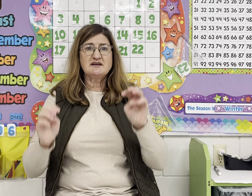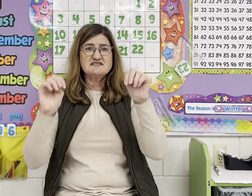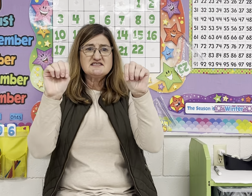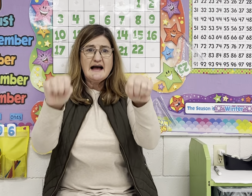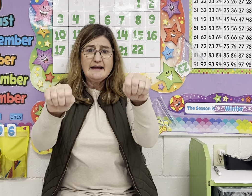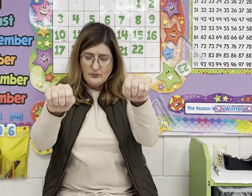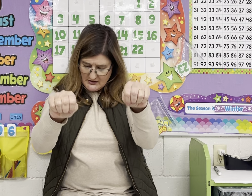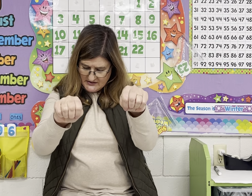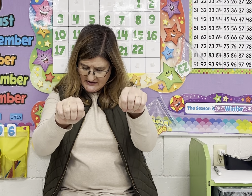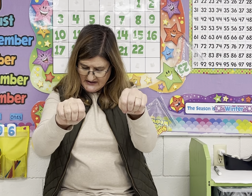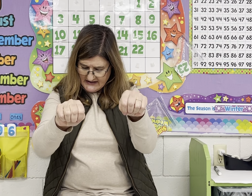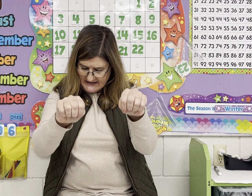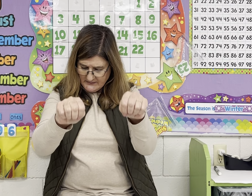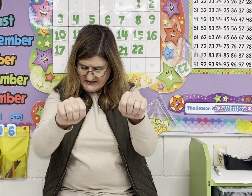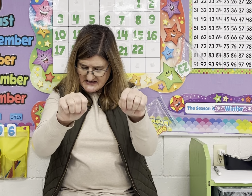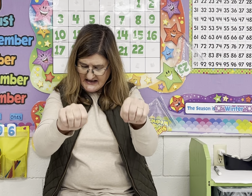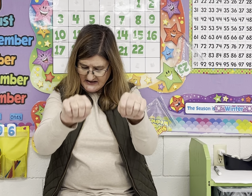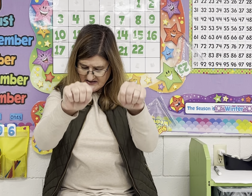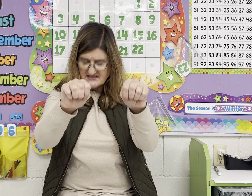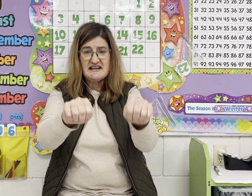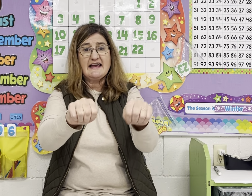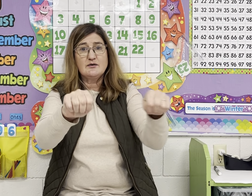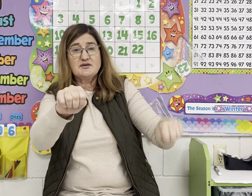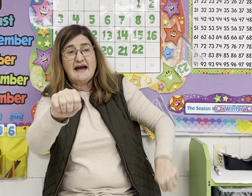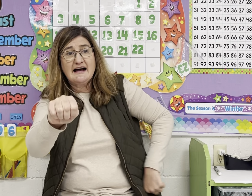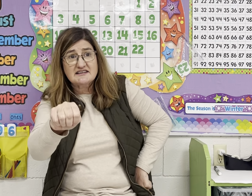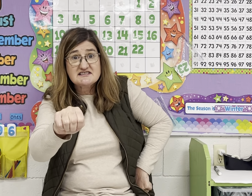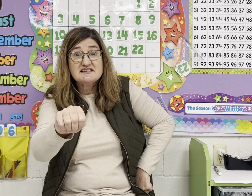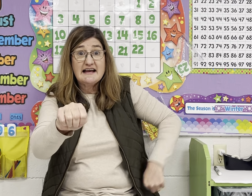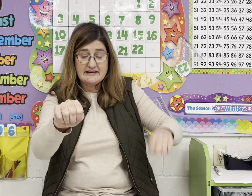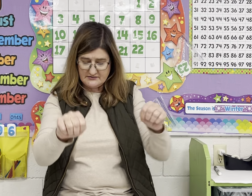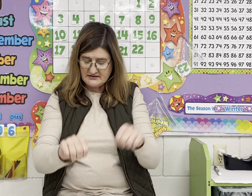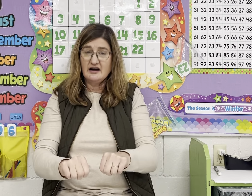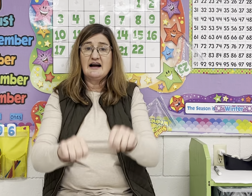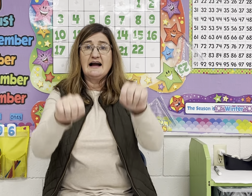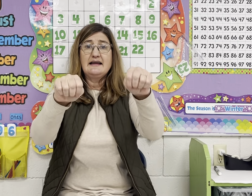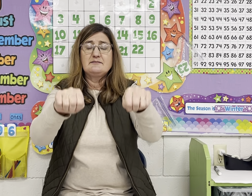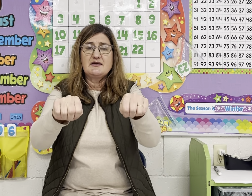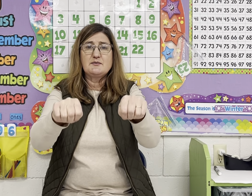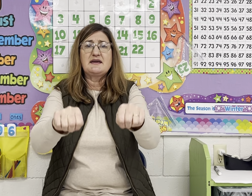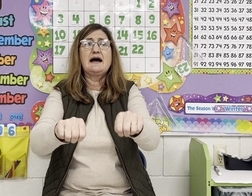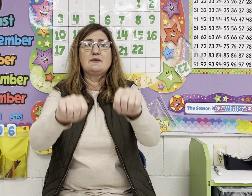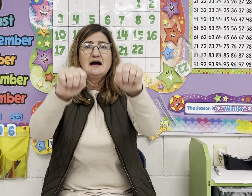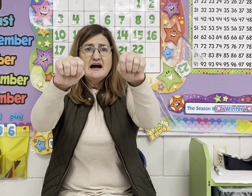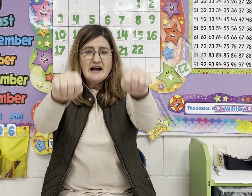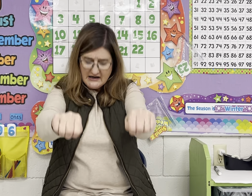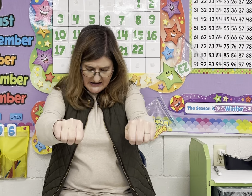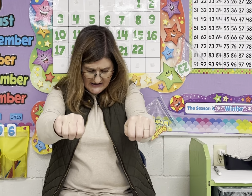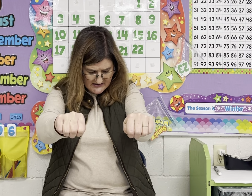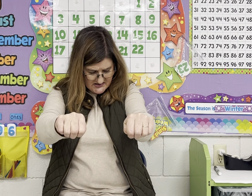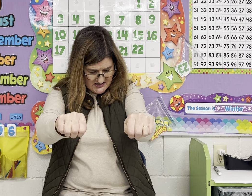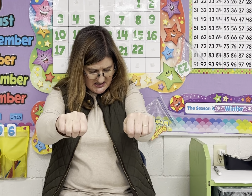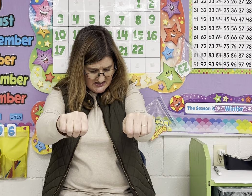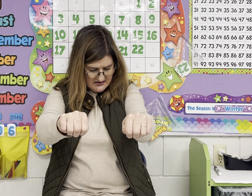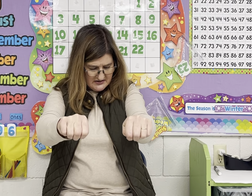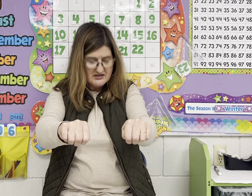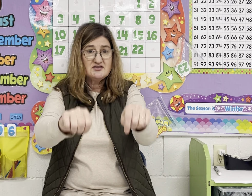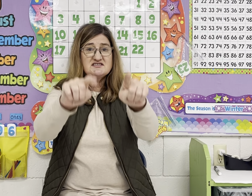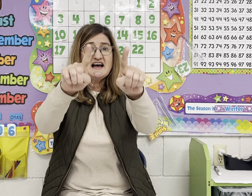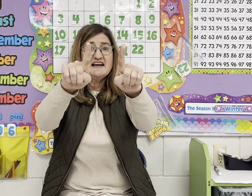going to say a word and I'm going to tell you to say it without a sound. All right. Here we go. Hurt. You say